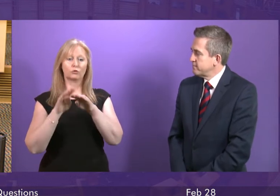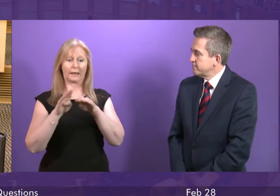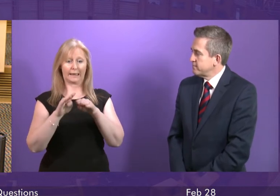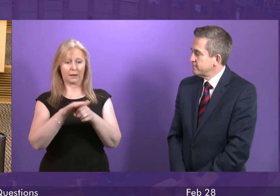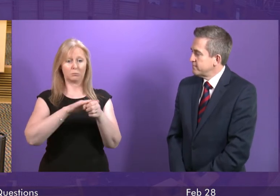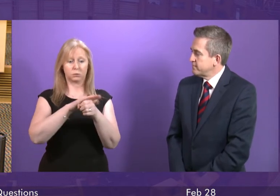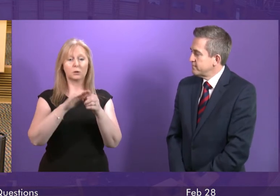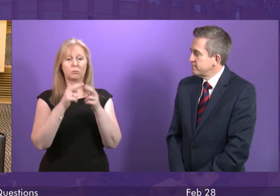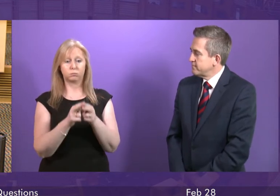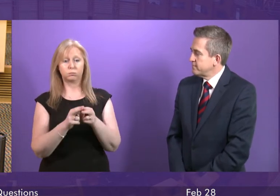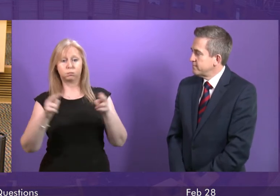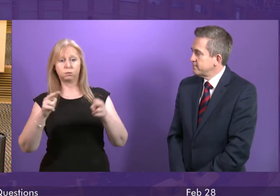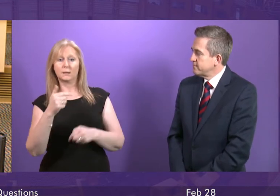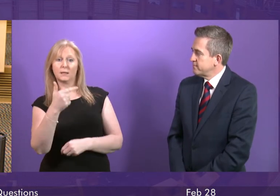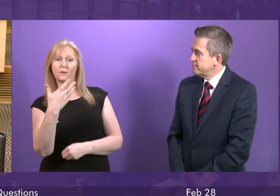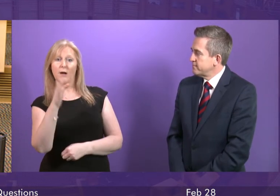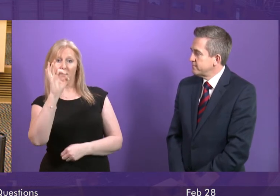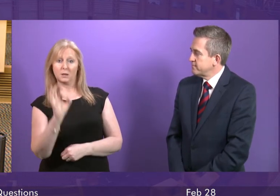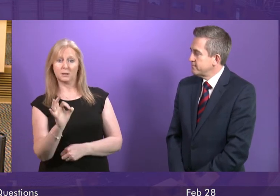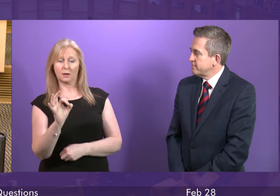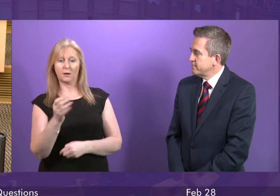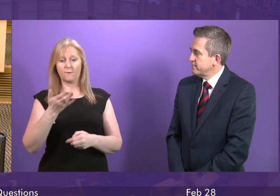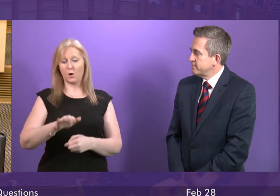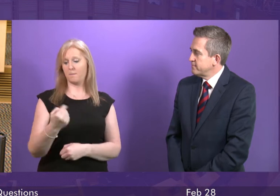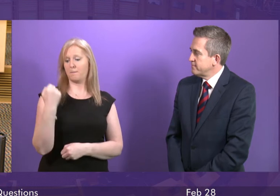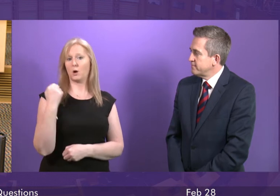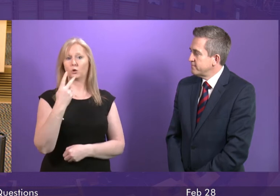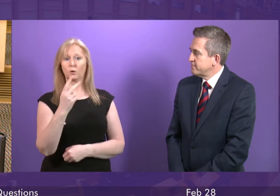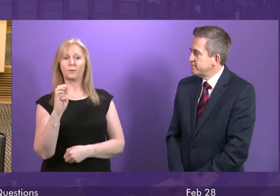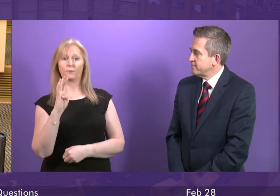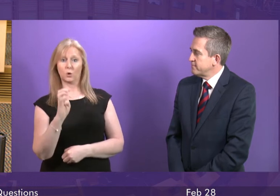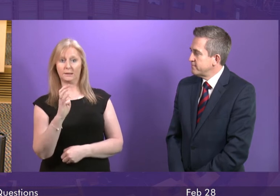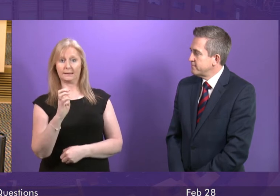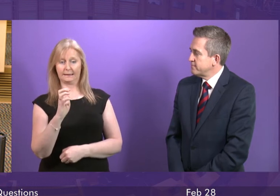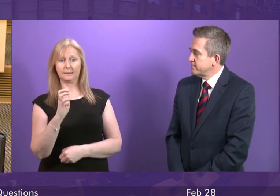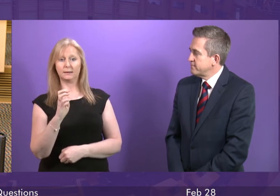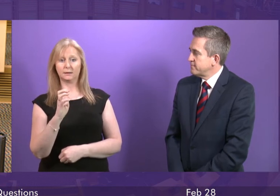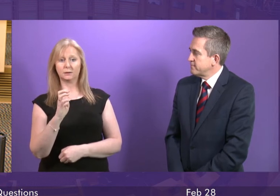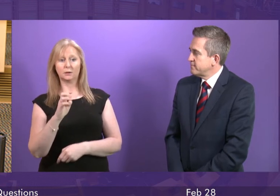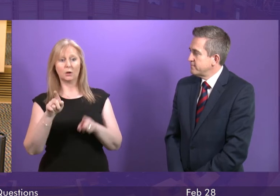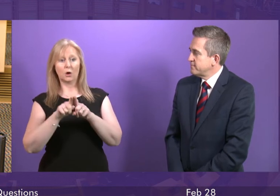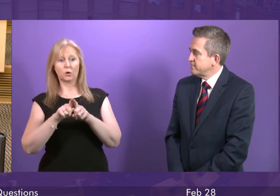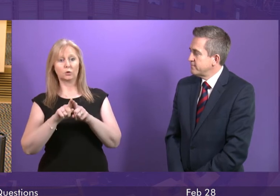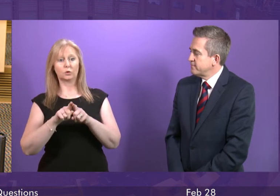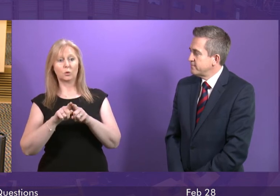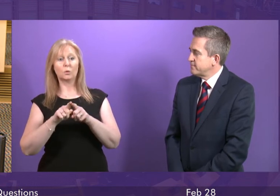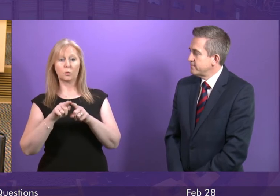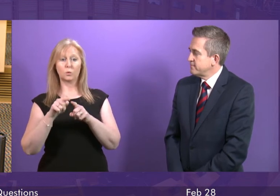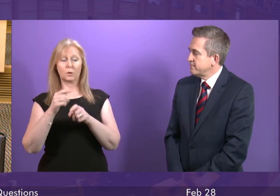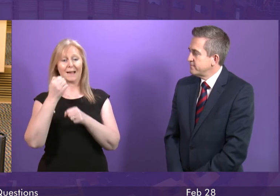approximately 75% from 2014 levels. And the International Radiology Recruitment Campaign, launched in